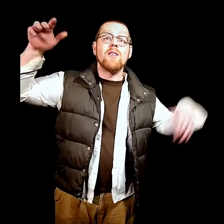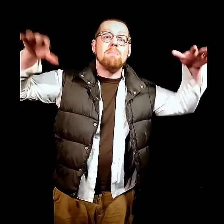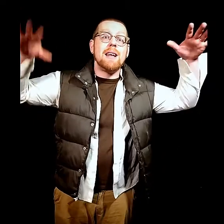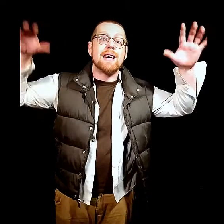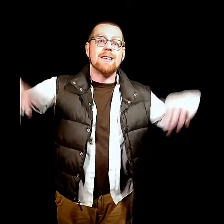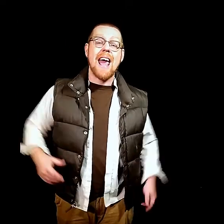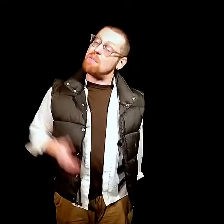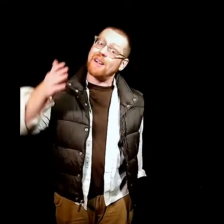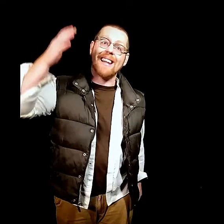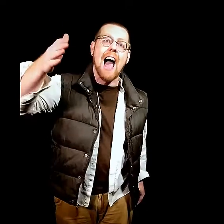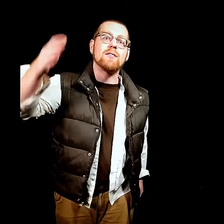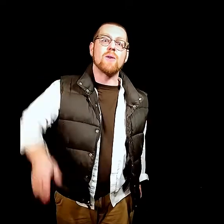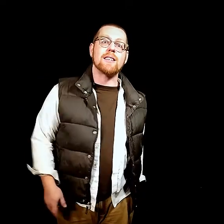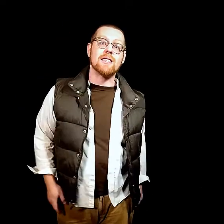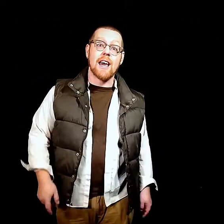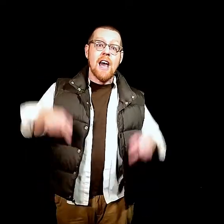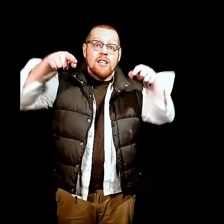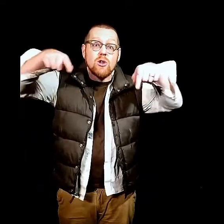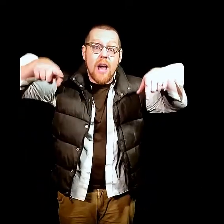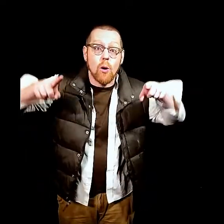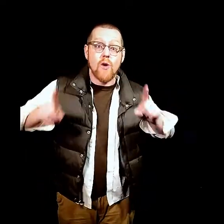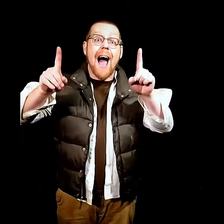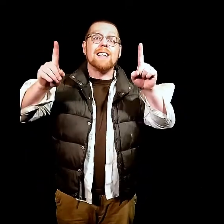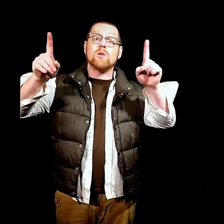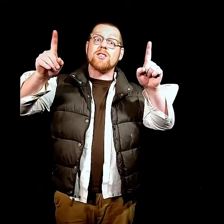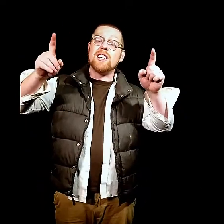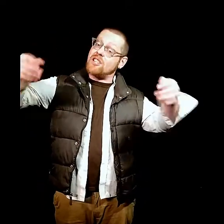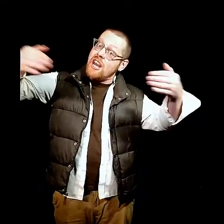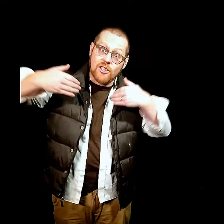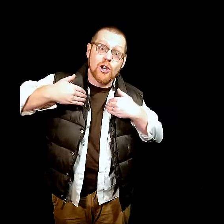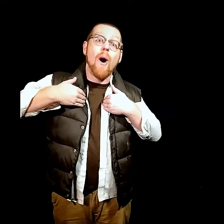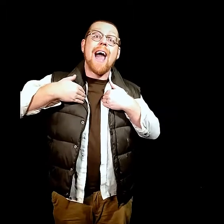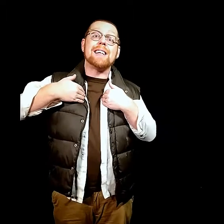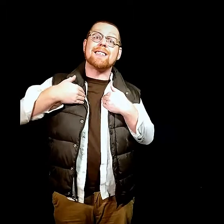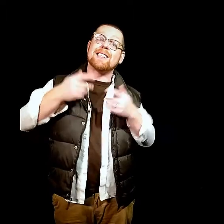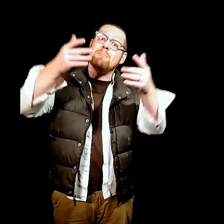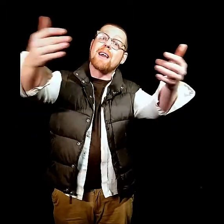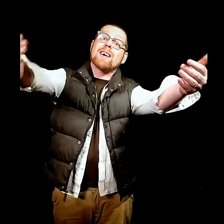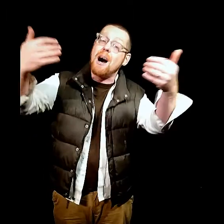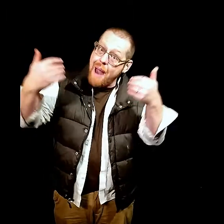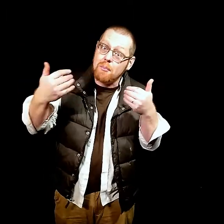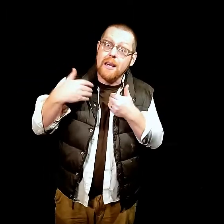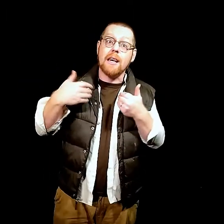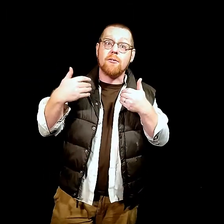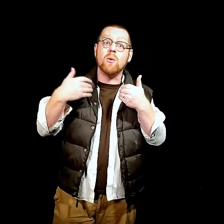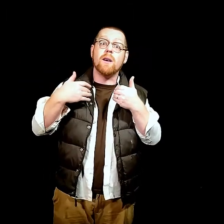many can take, but lives are at stake. And so they will rise and resist. And so I insist, Micah, come at me if you will.